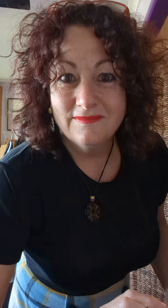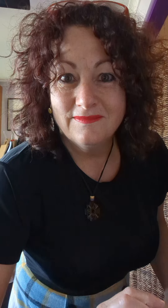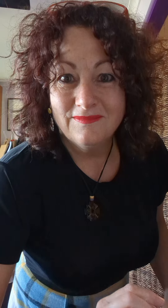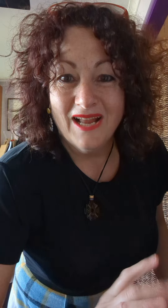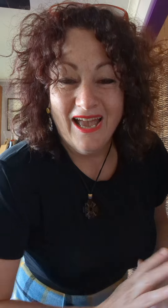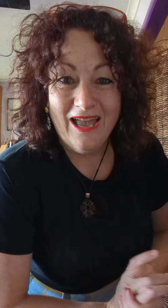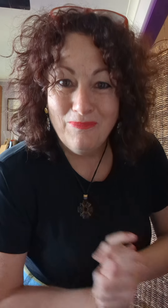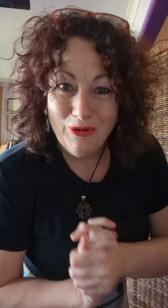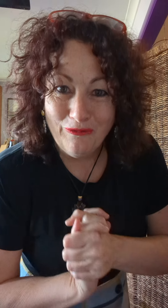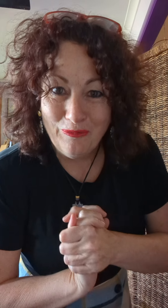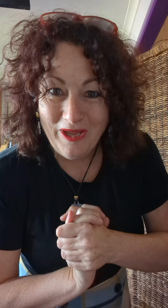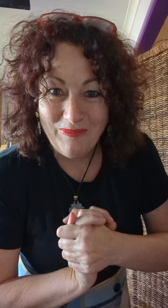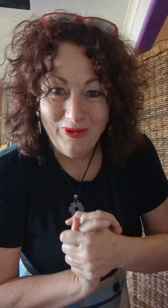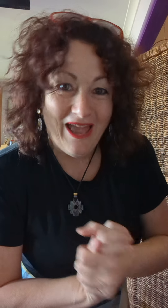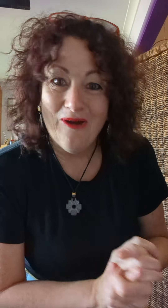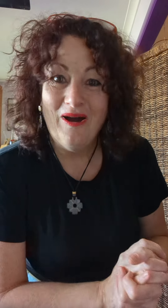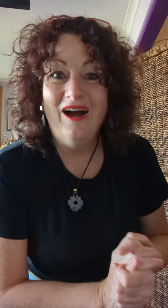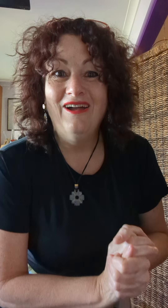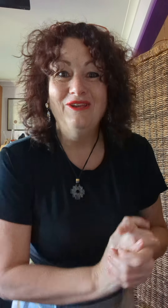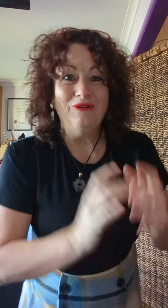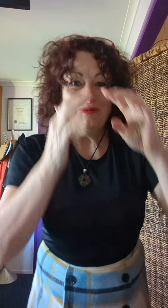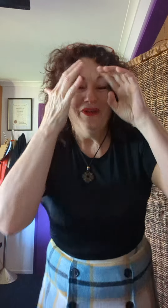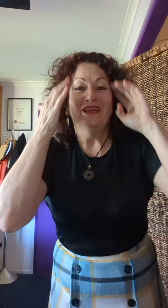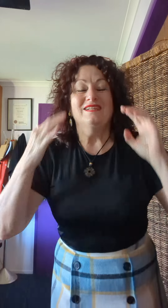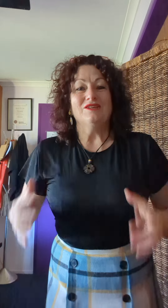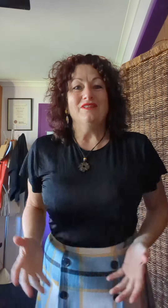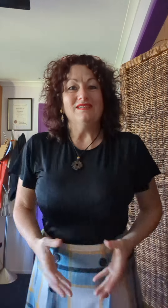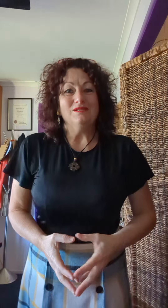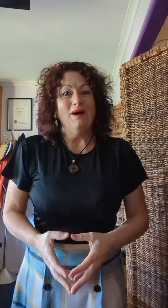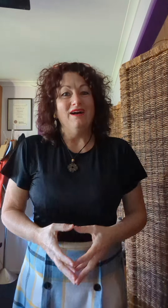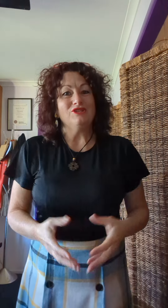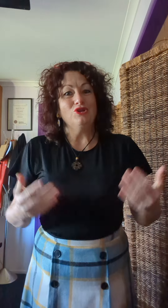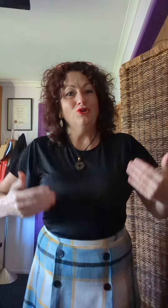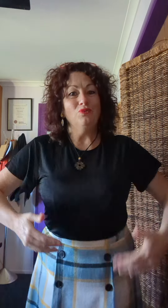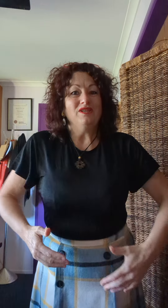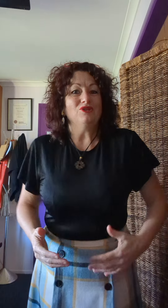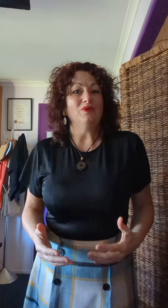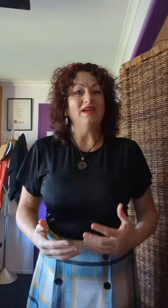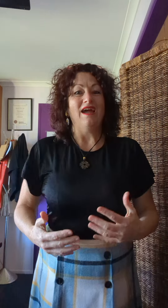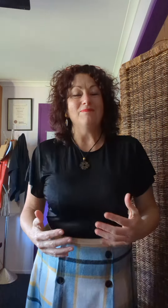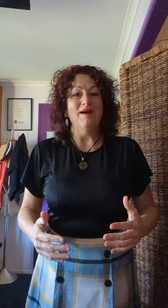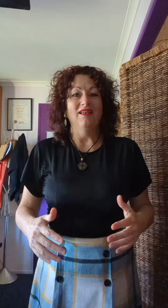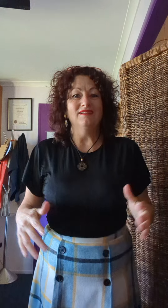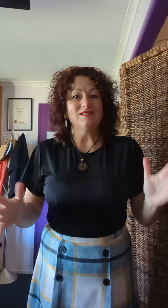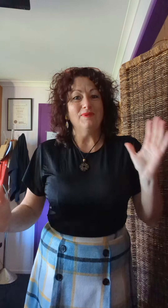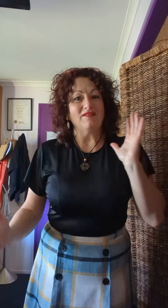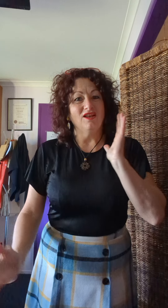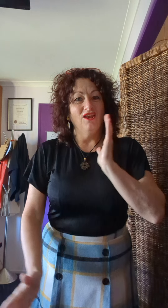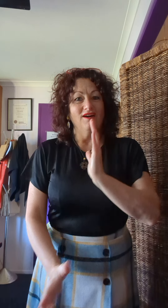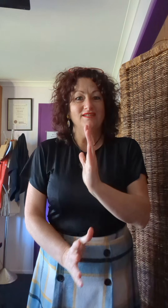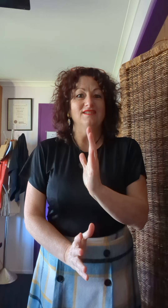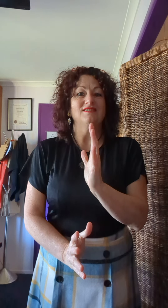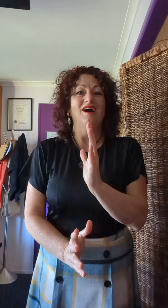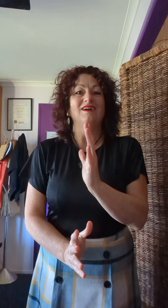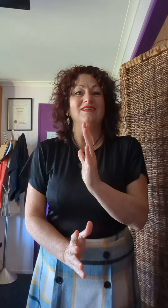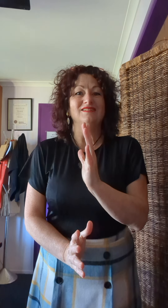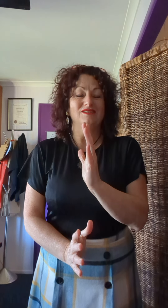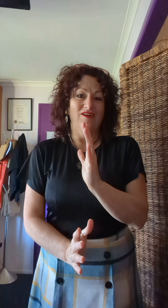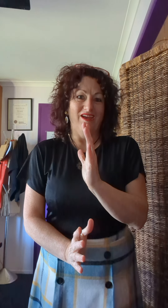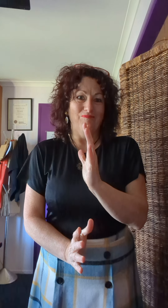Hey beautiful people, how are you? So this is part two, we're doing a balance about the light and dark inside our